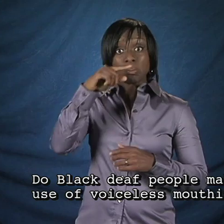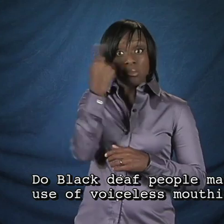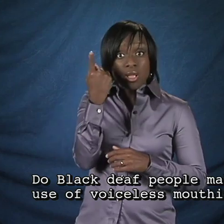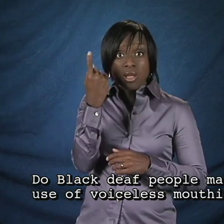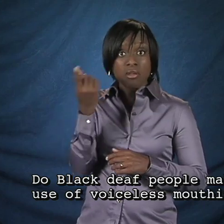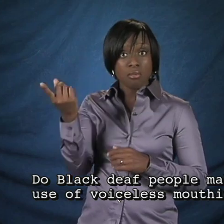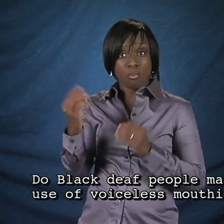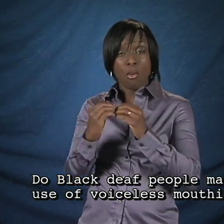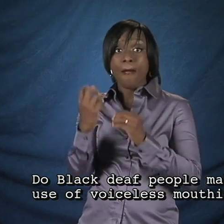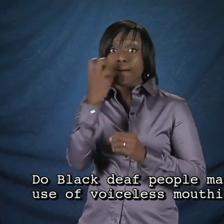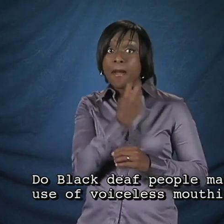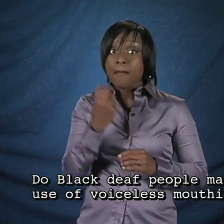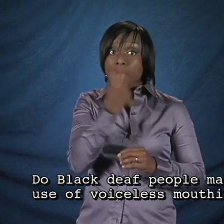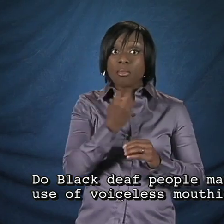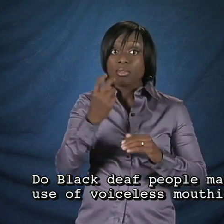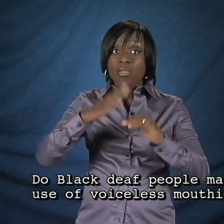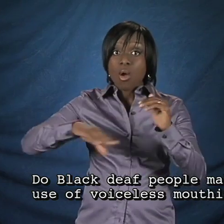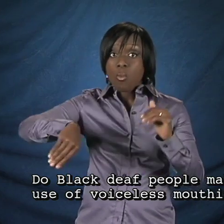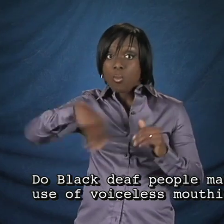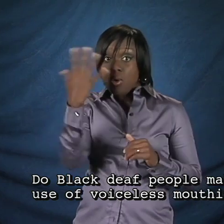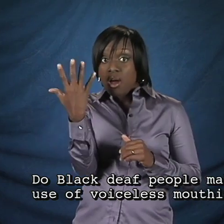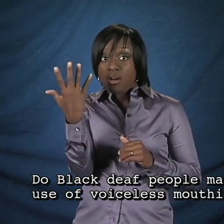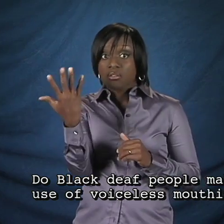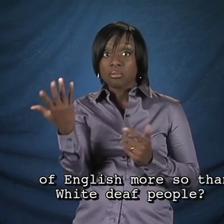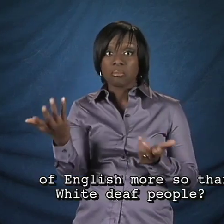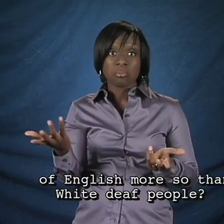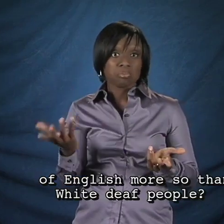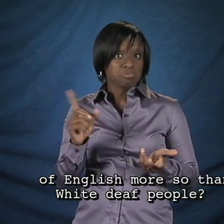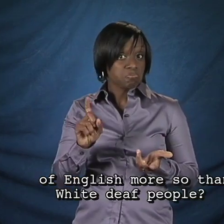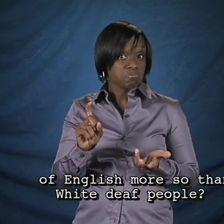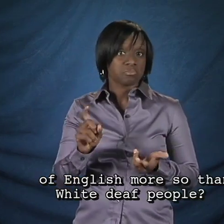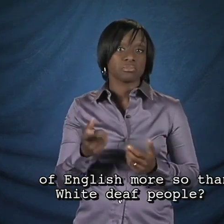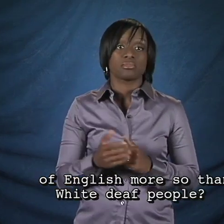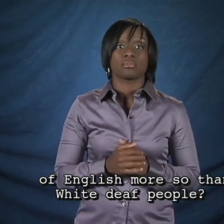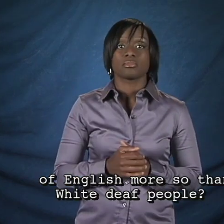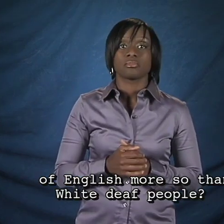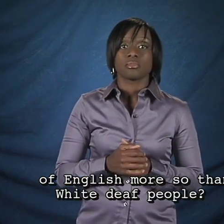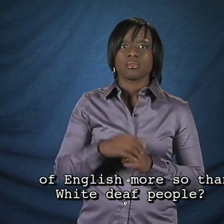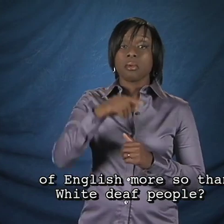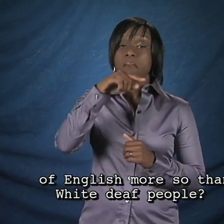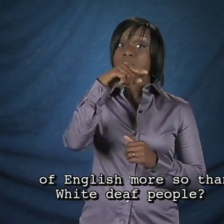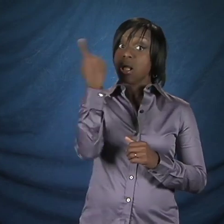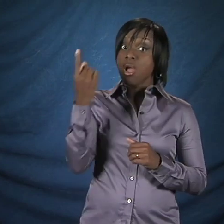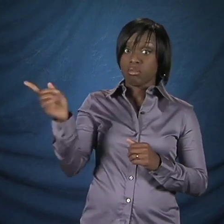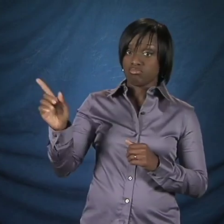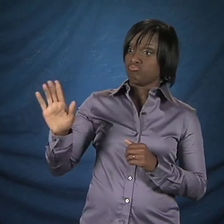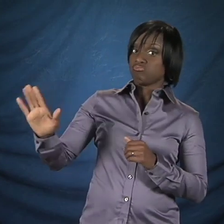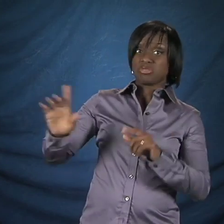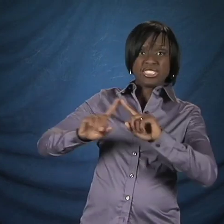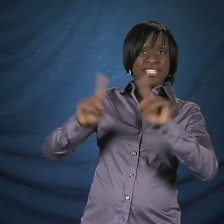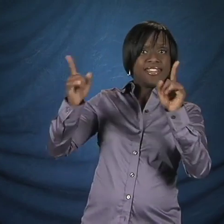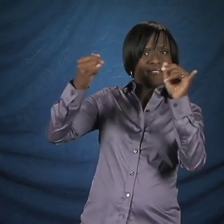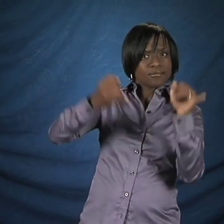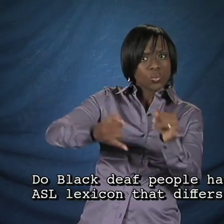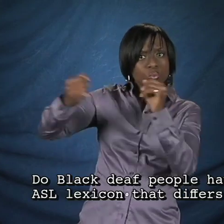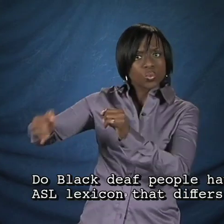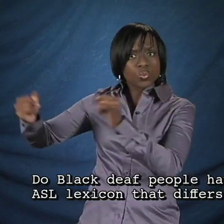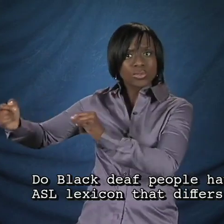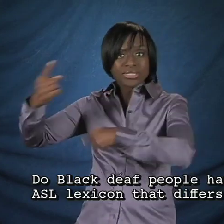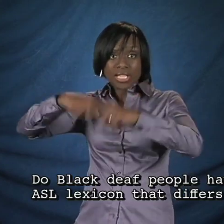Do Black deaf people make use of voiceless mouthing of English more so than white deaf people? Do Black deaf people have